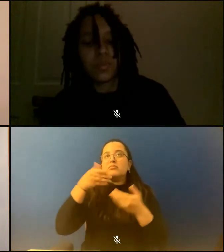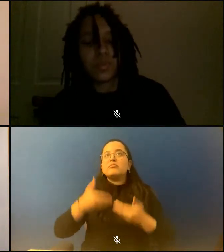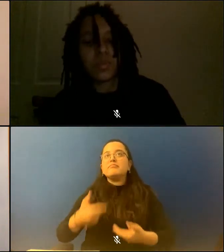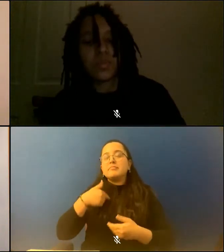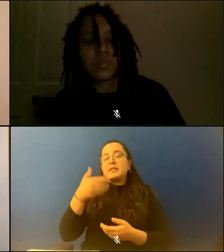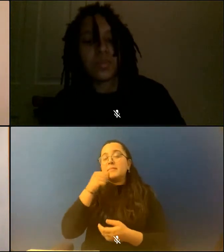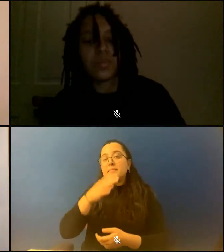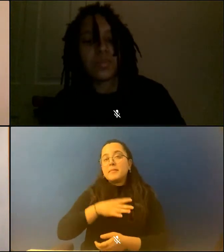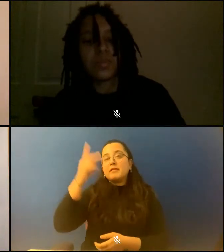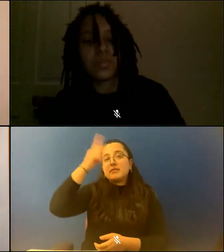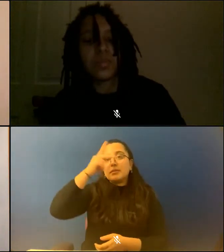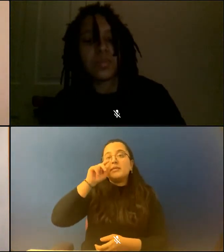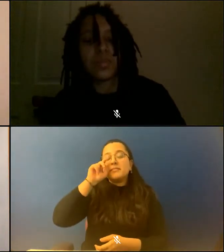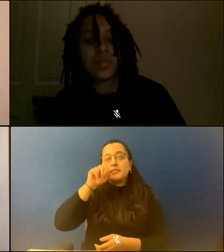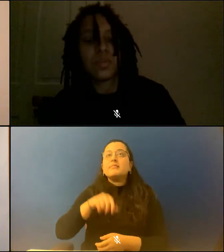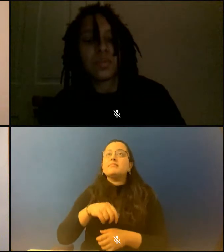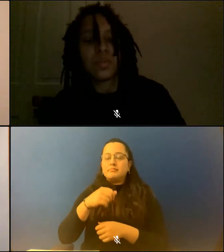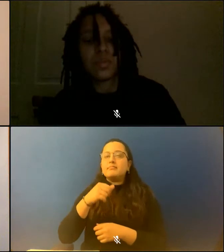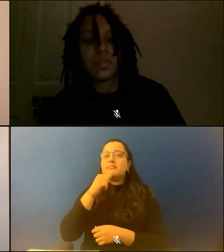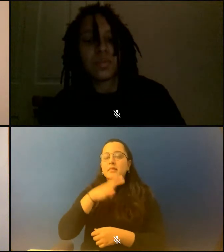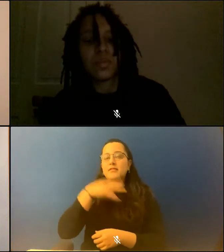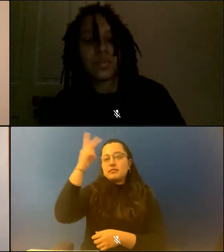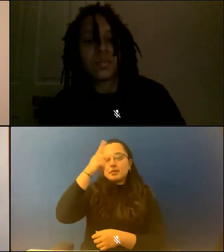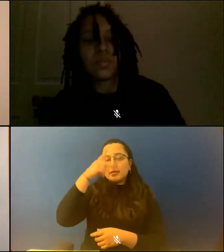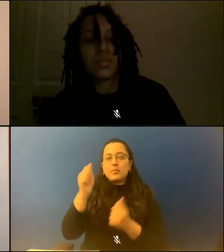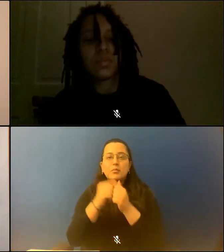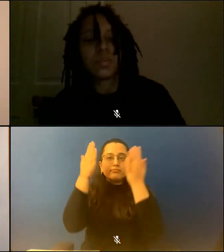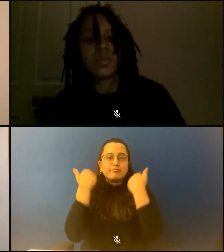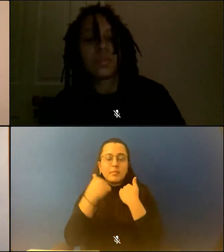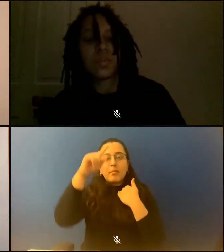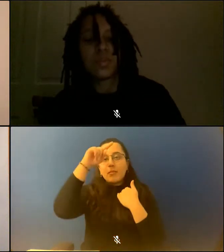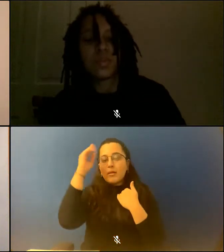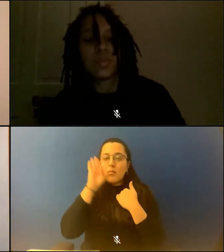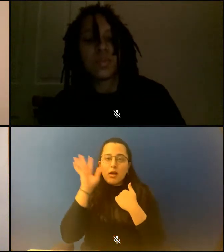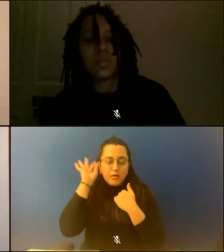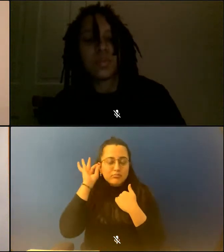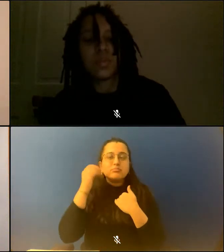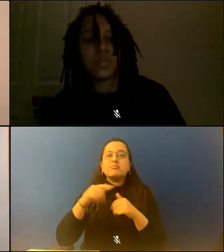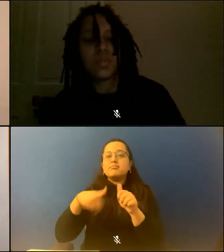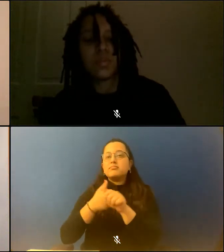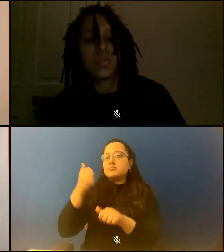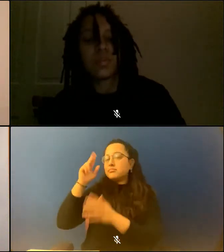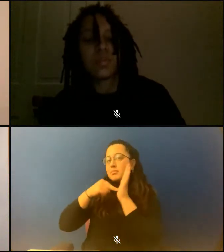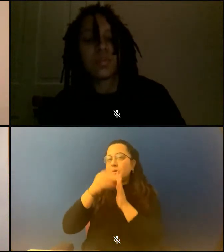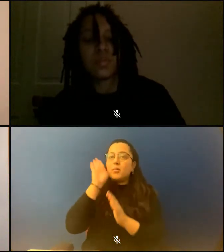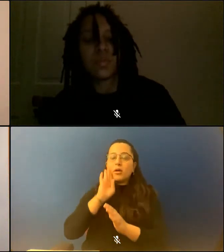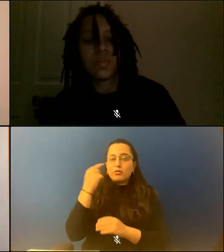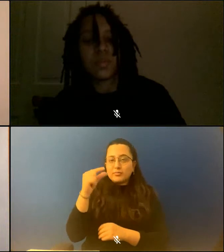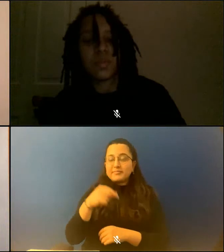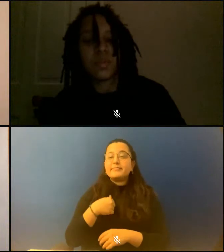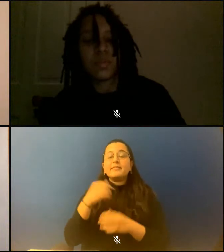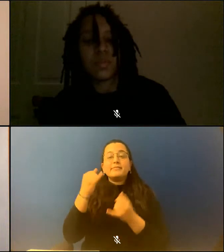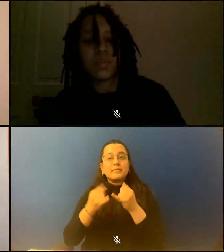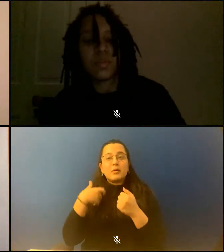painting with green and brown brush strokes. Finally, I would love to remind everyone to be respectful of your fellow audience members